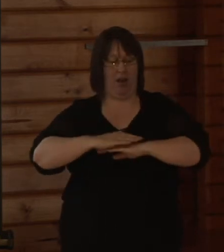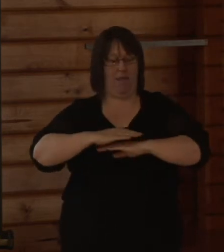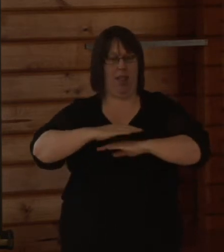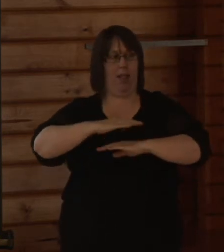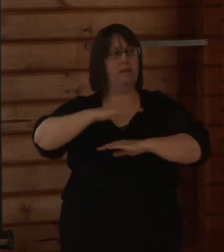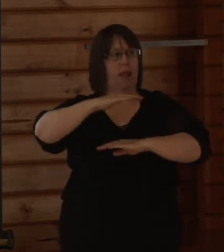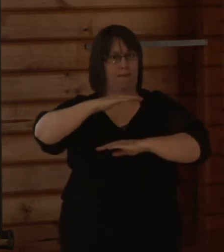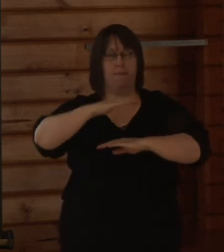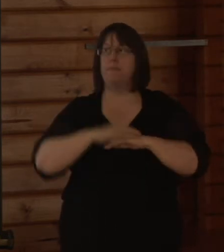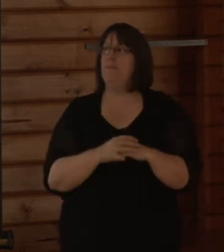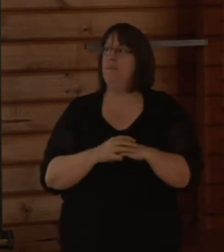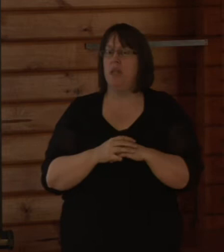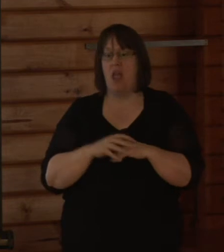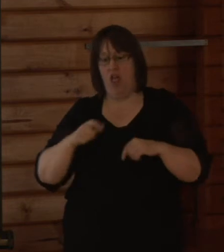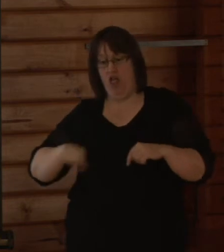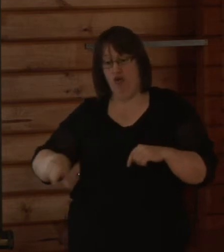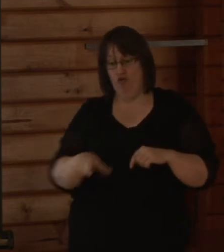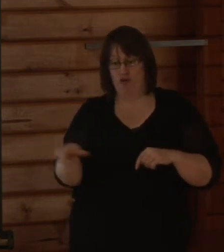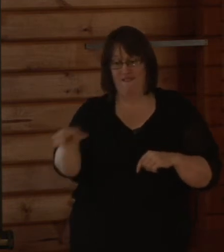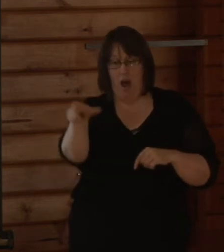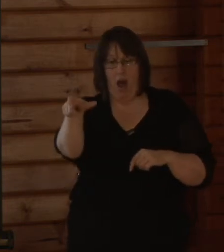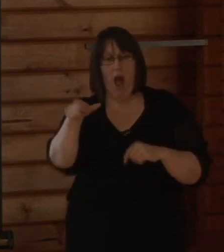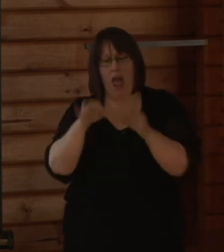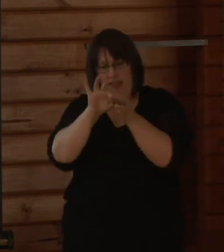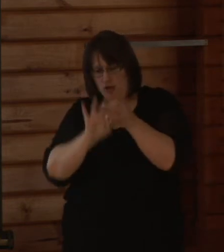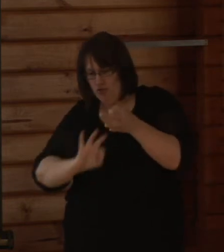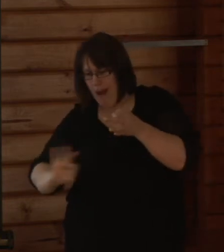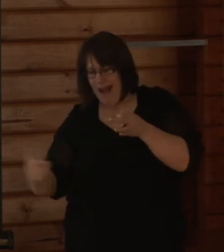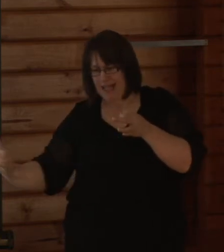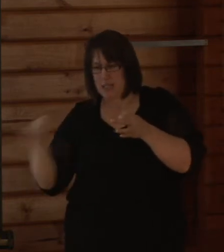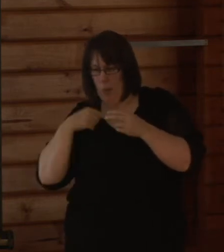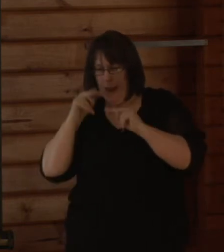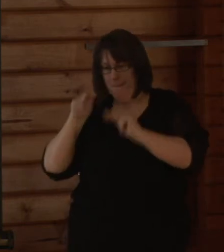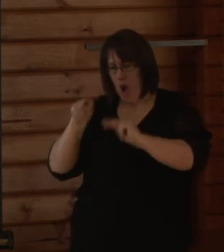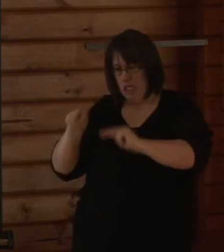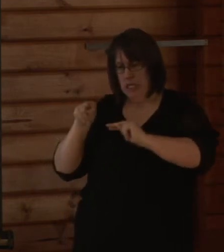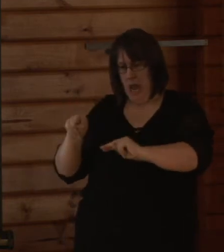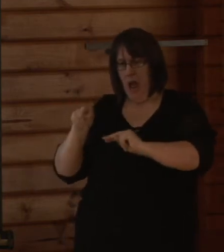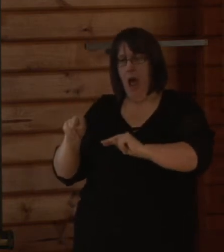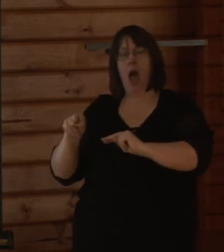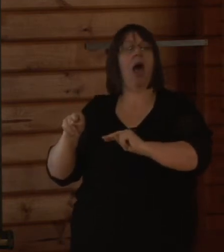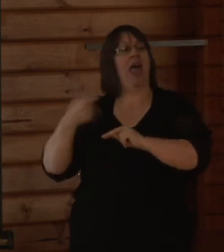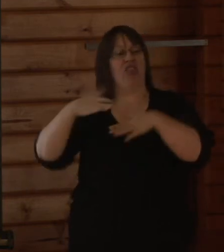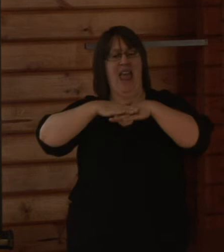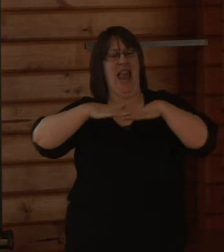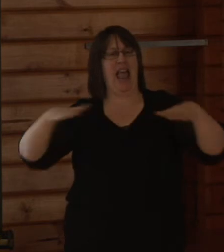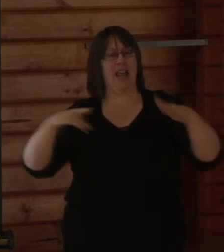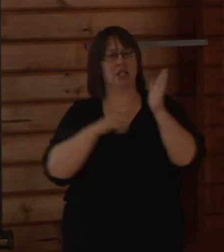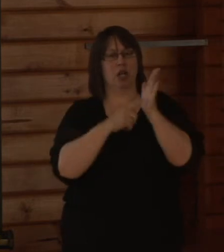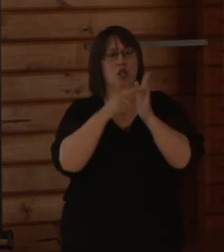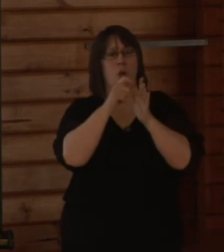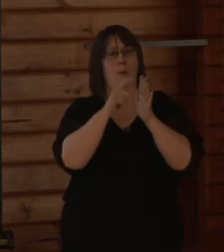paths. We model the rivers and drainage channels. The topography is measured by